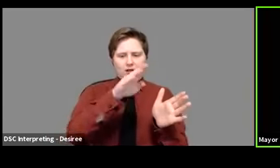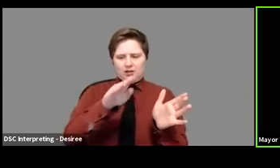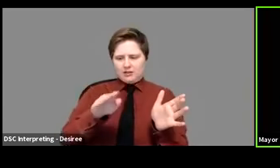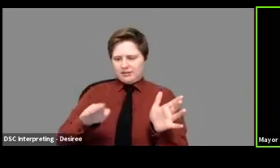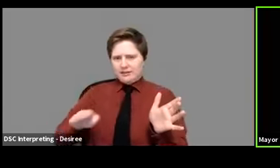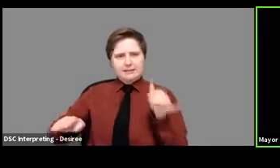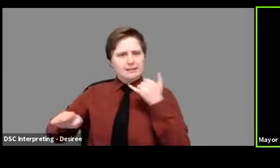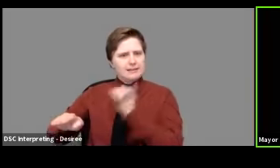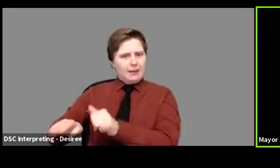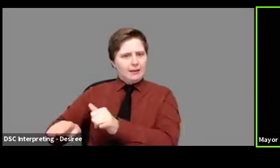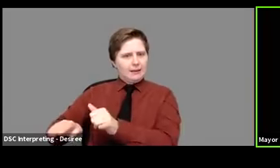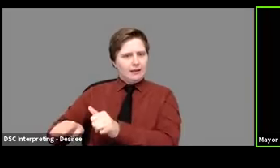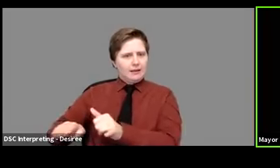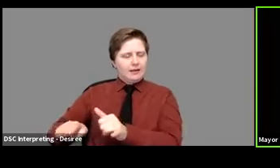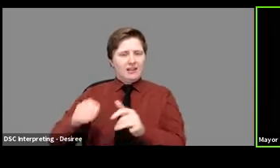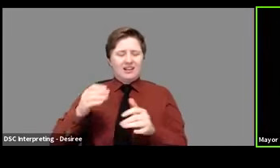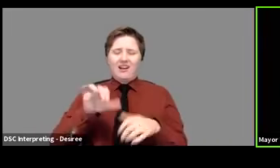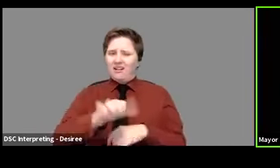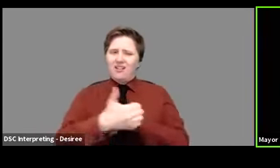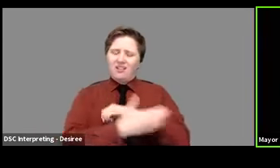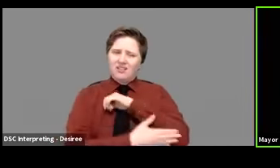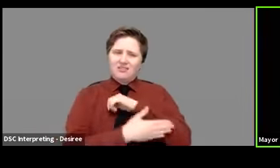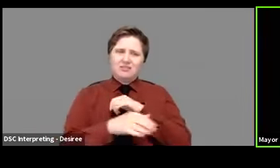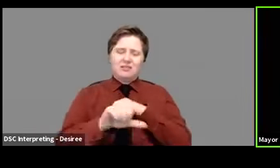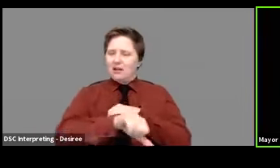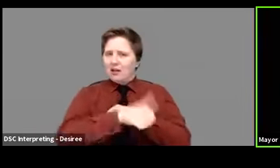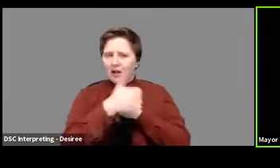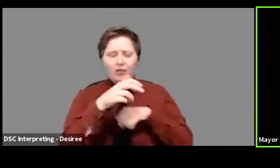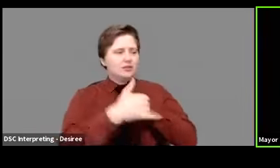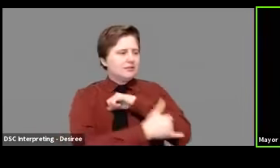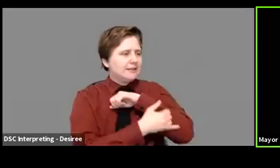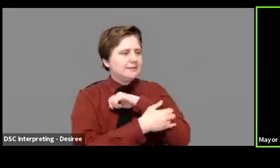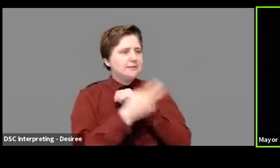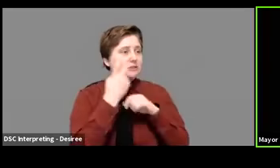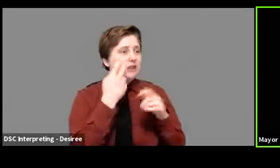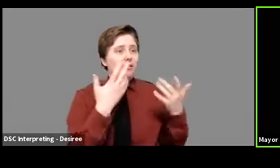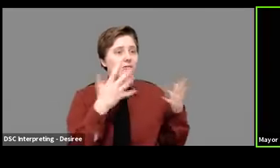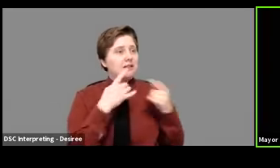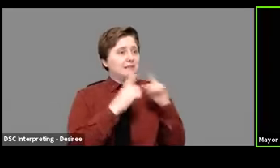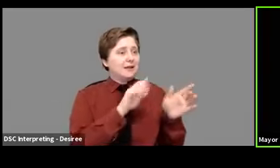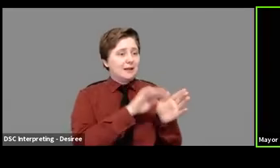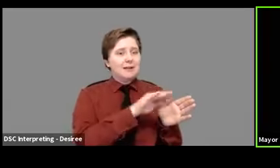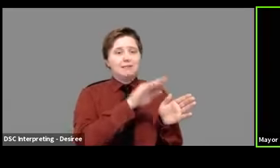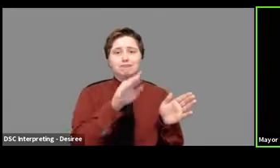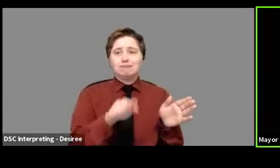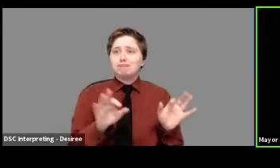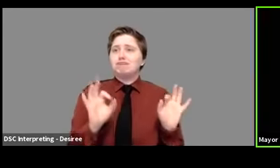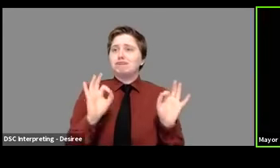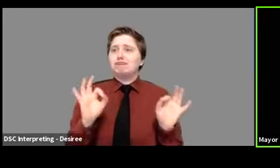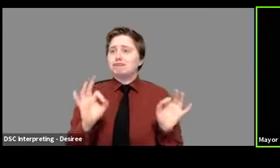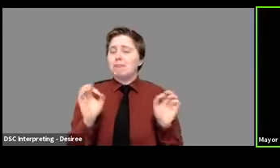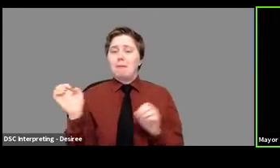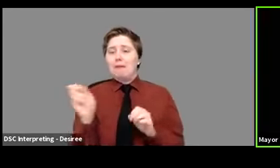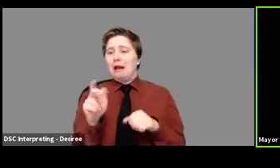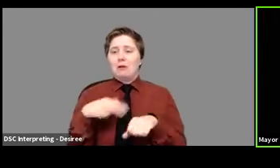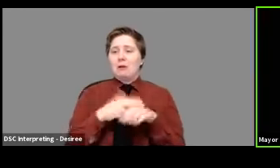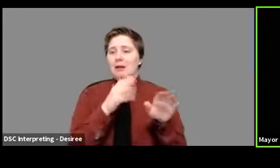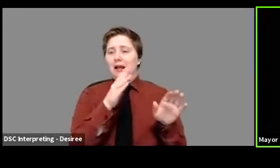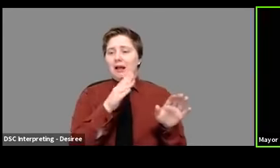who after an initial period of success took their foot off the gas a little bit, maybe started